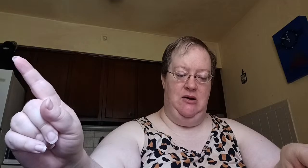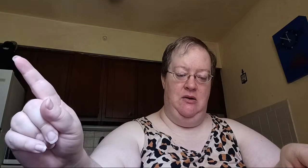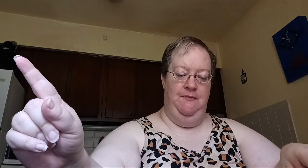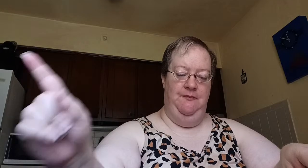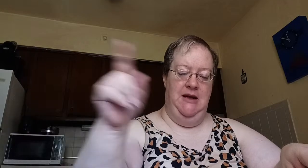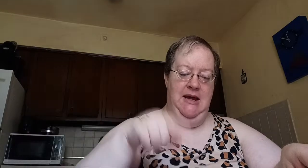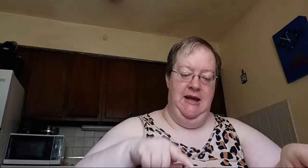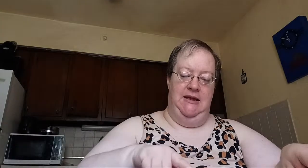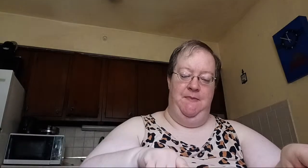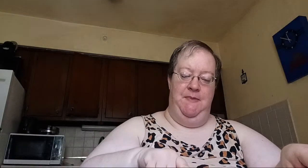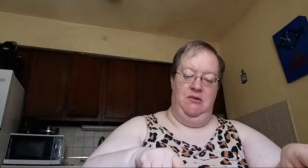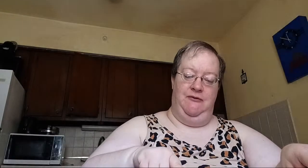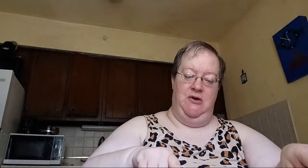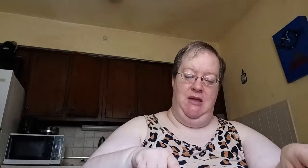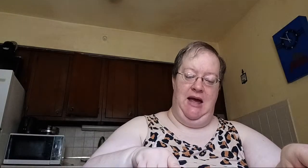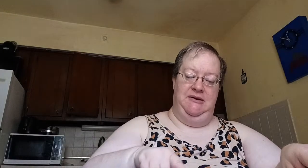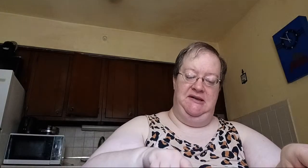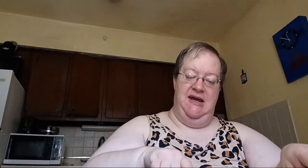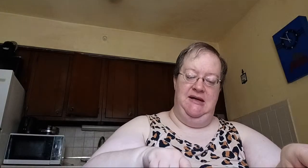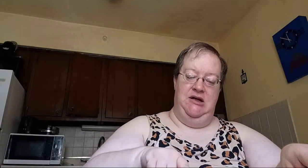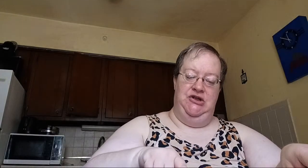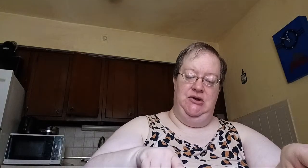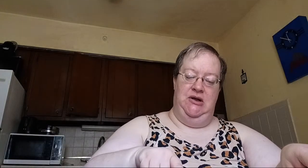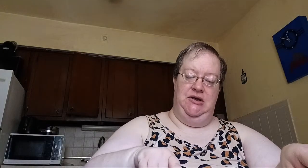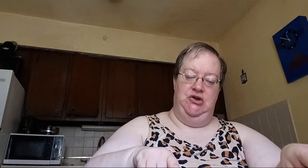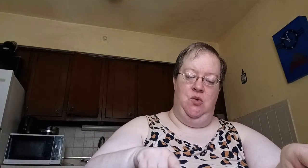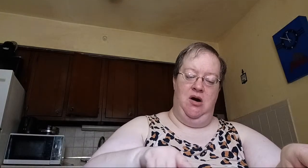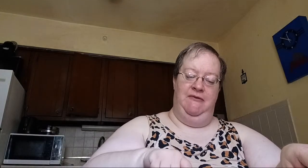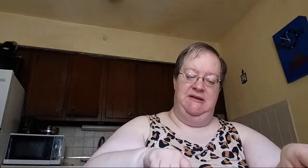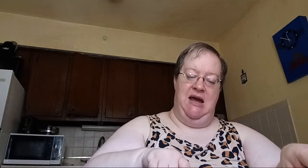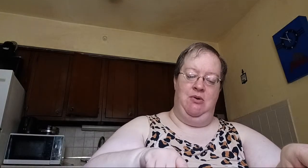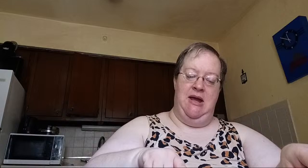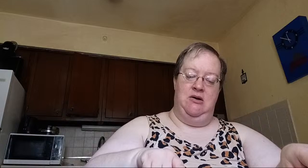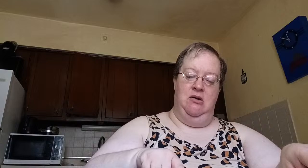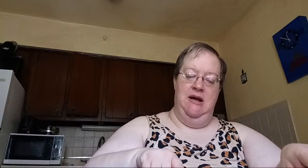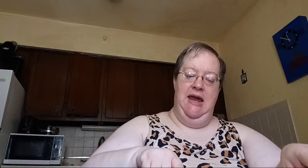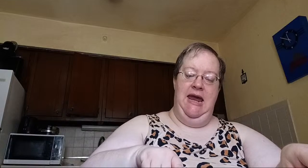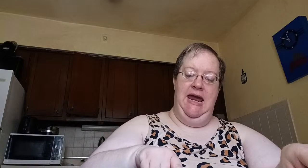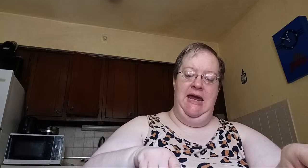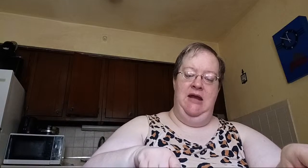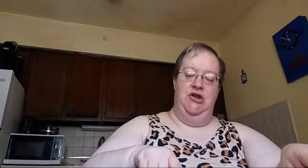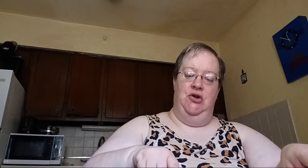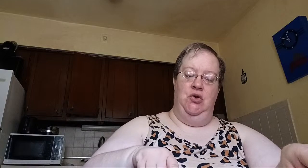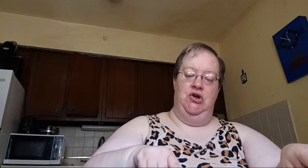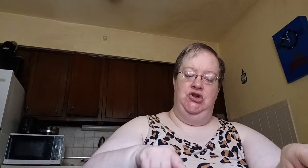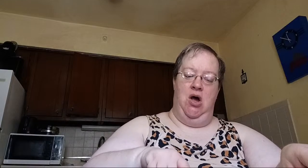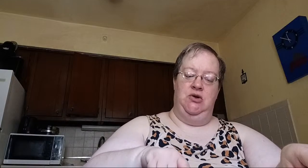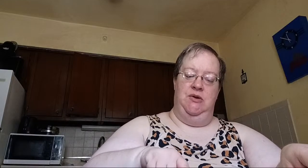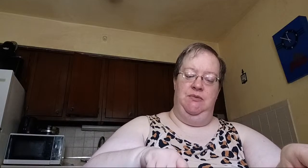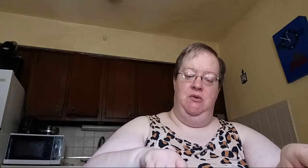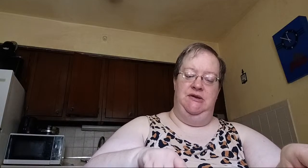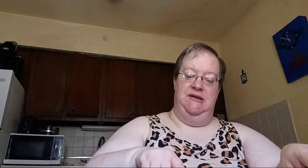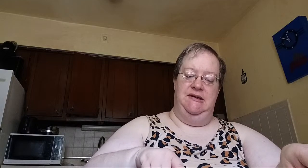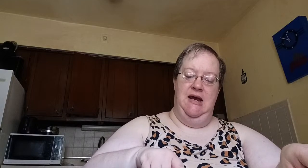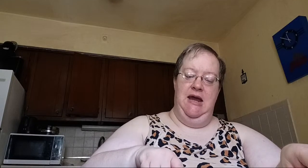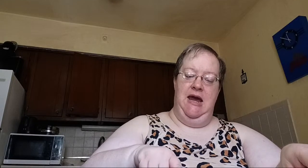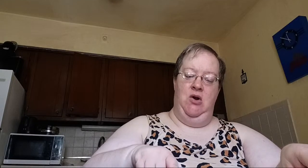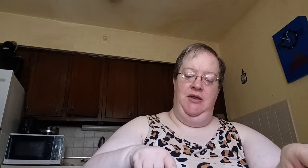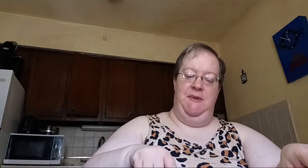that the pillar of cloud descended and stood at the door of the tabernacle. And the Lord talked with Moses, and all the people